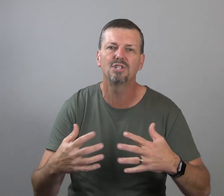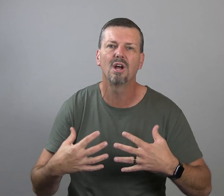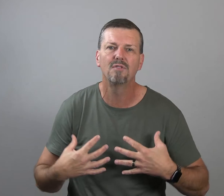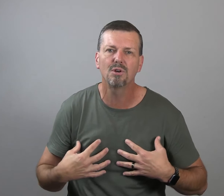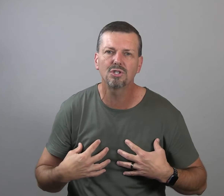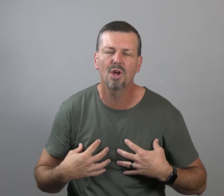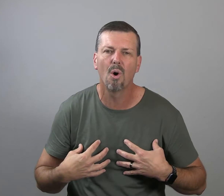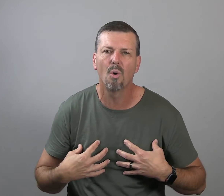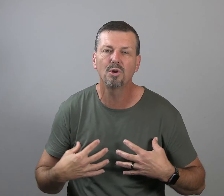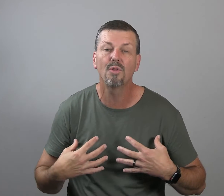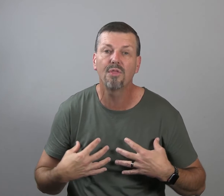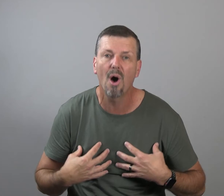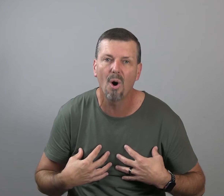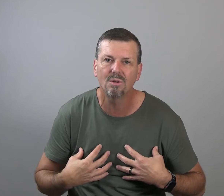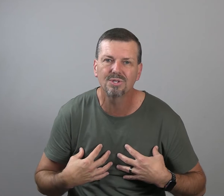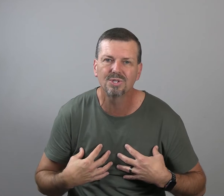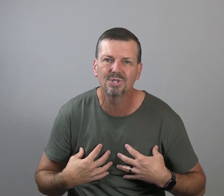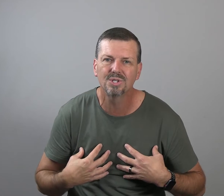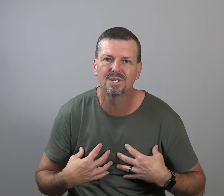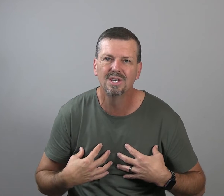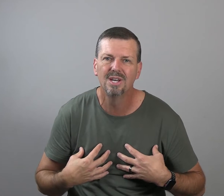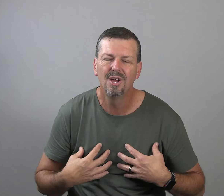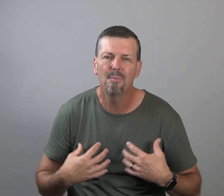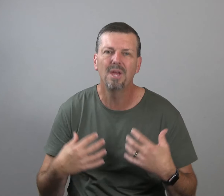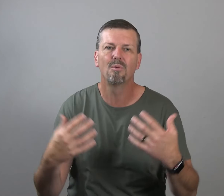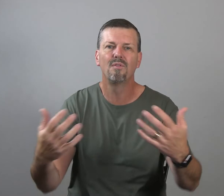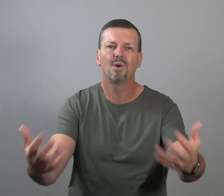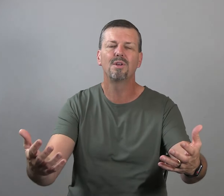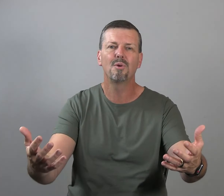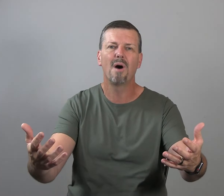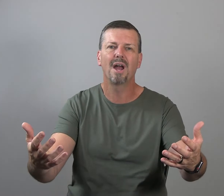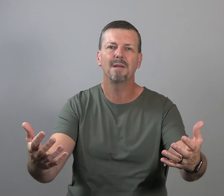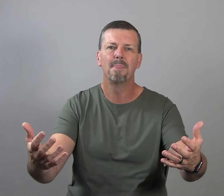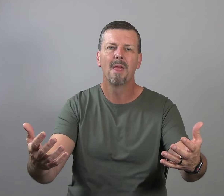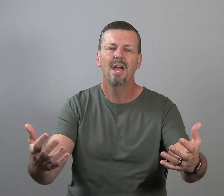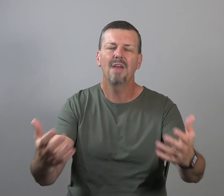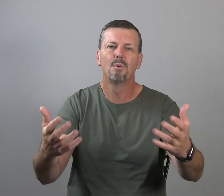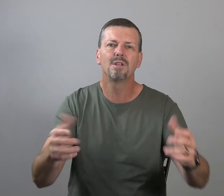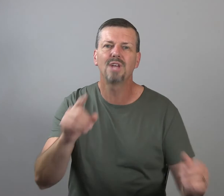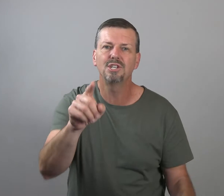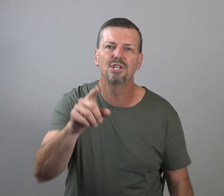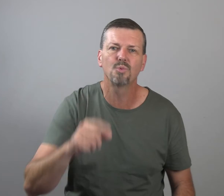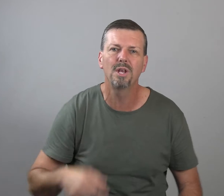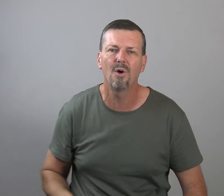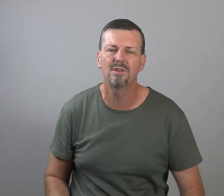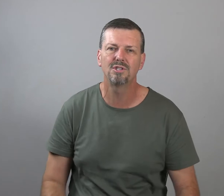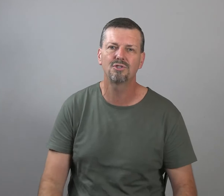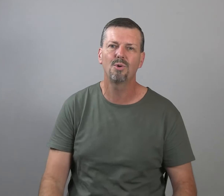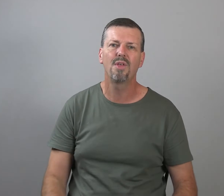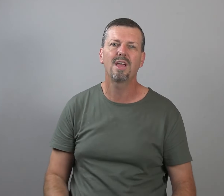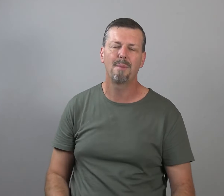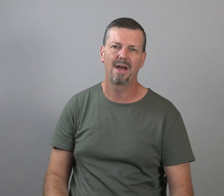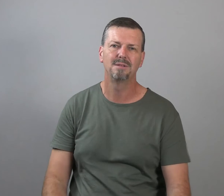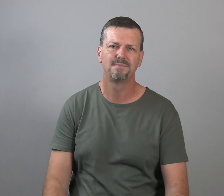of your soul, your thoughts being revealed in your body. And the realization is we know this is true. Think about it.